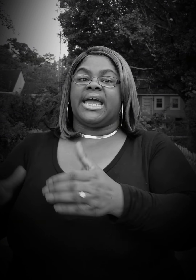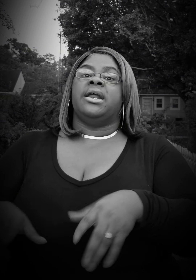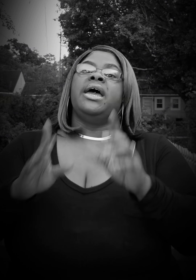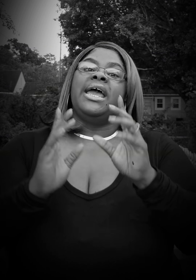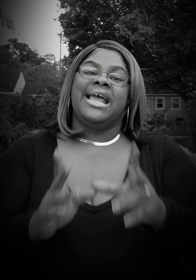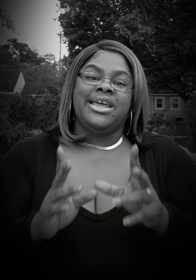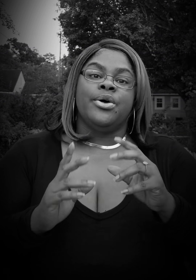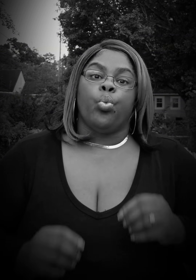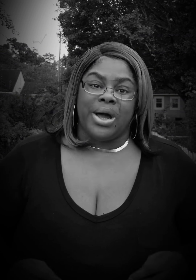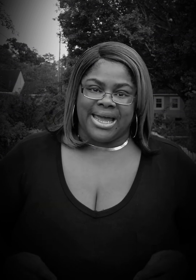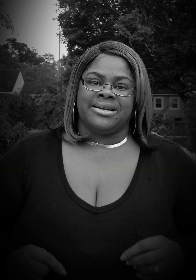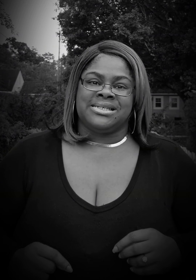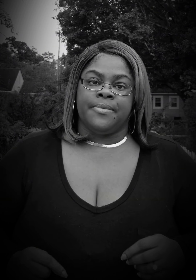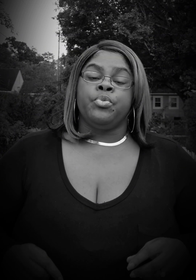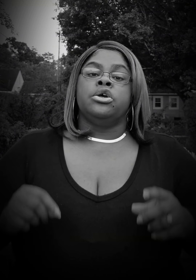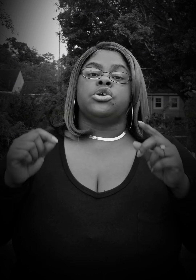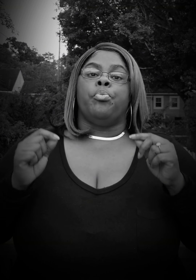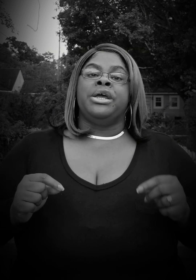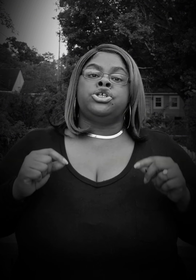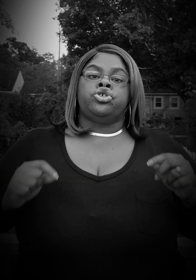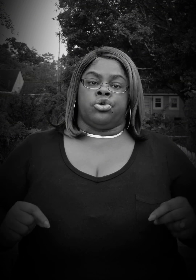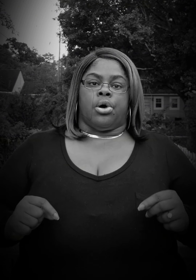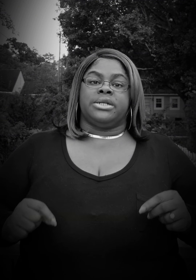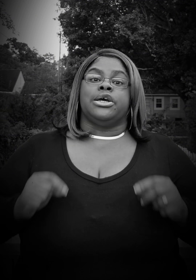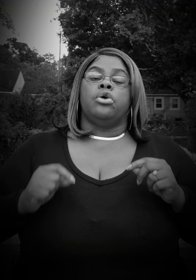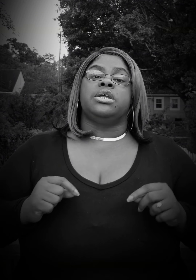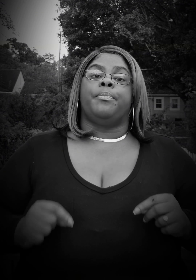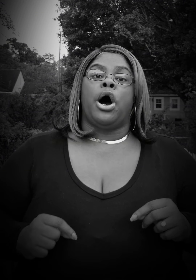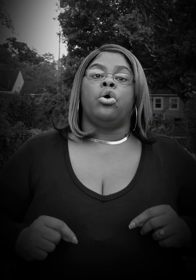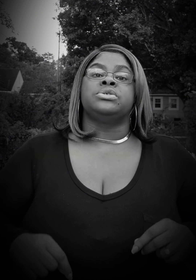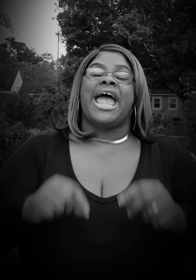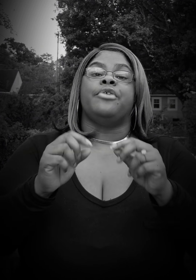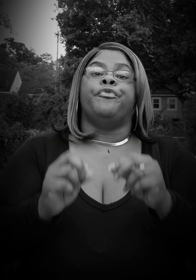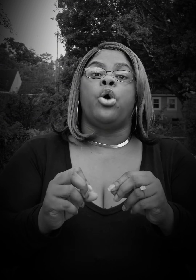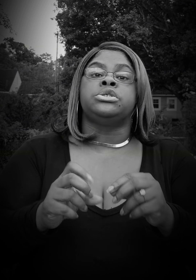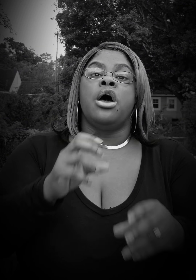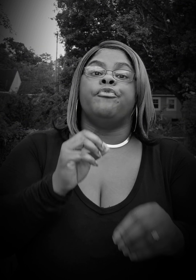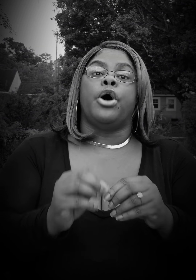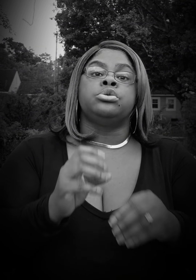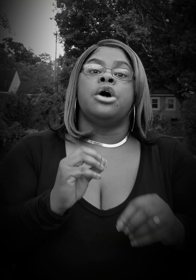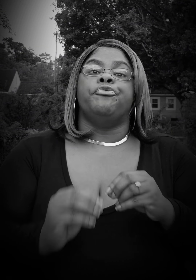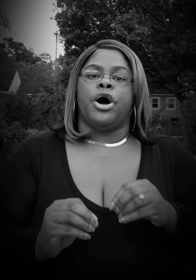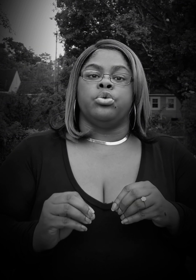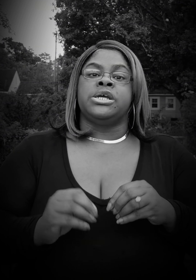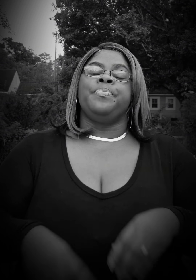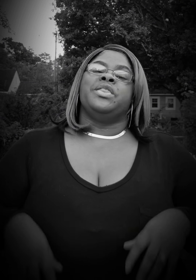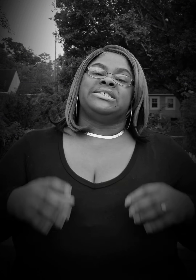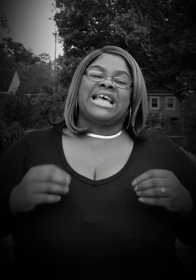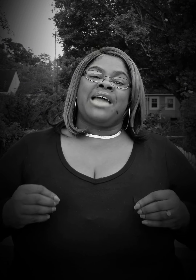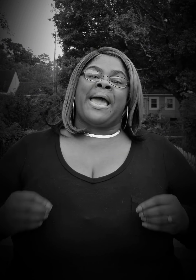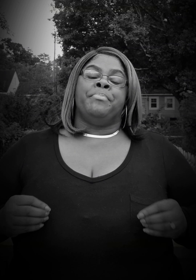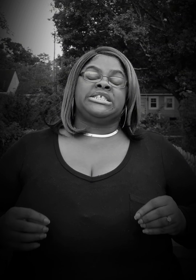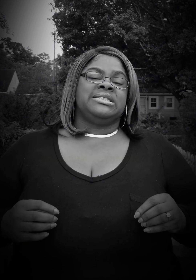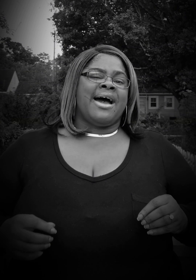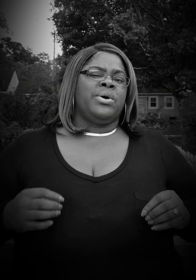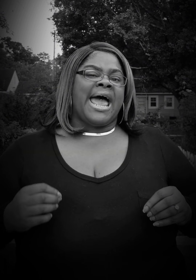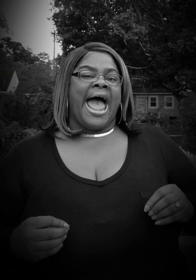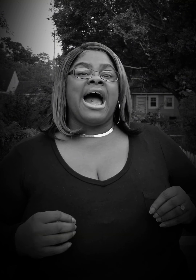he wins. So be sure to go to the polls and vote, vote, vote. The same ambition that we have